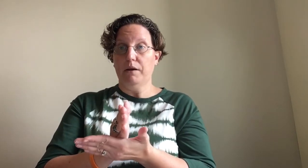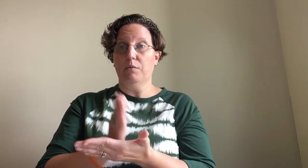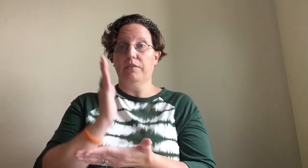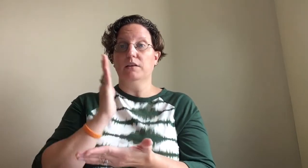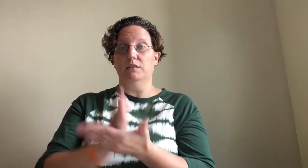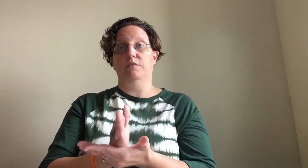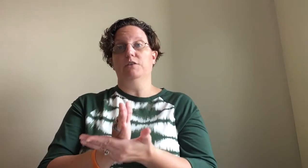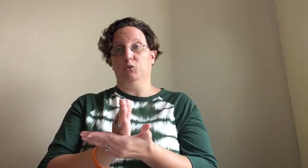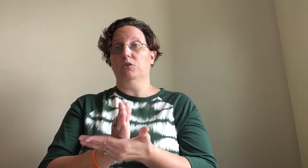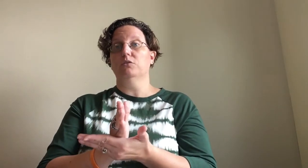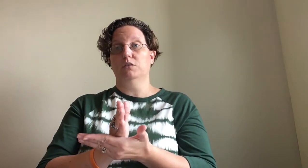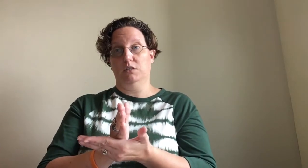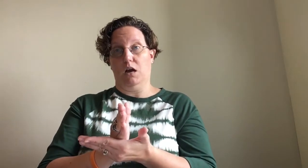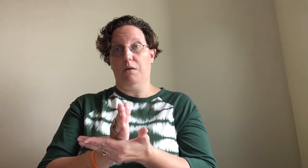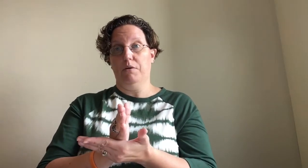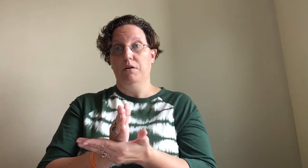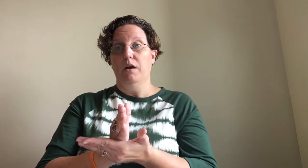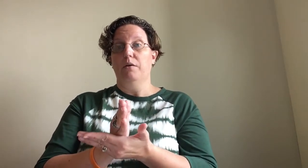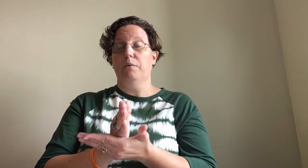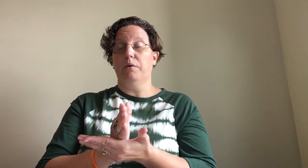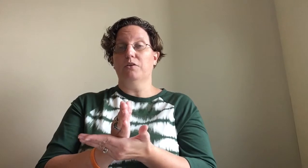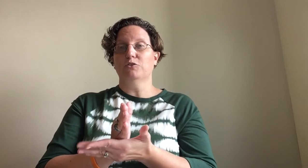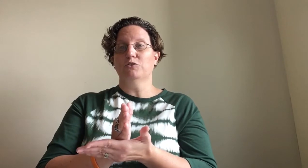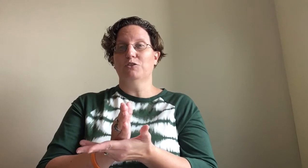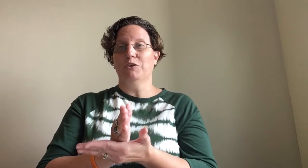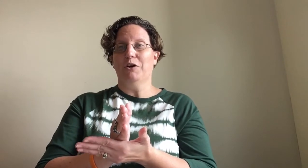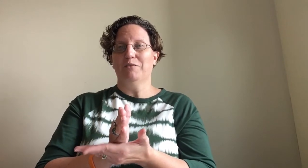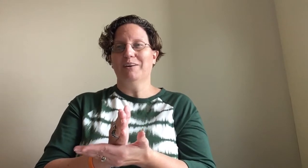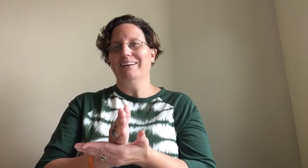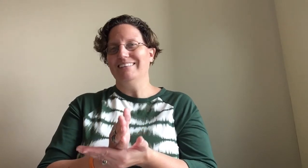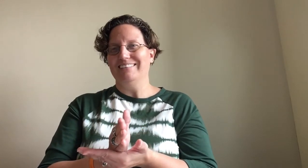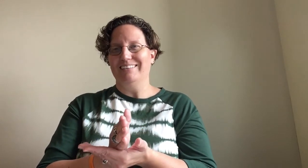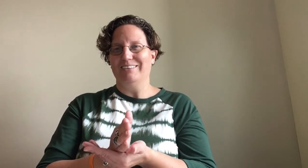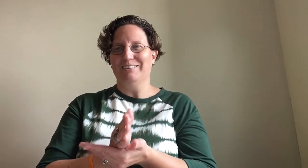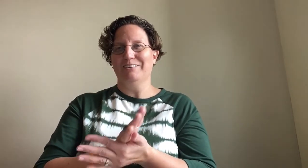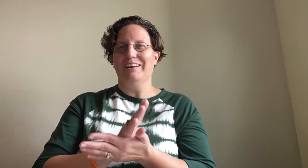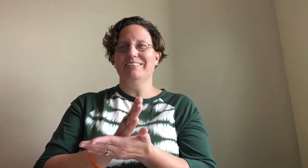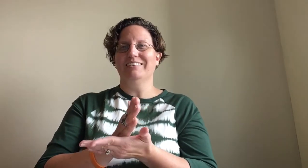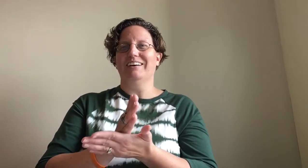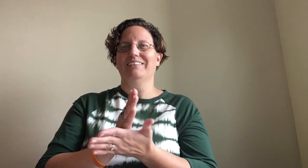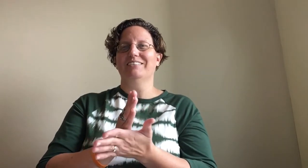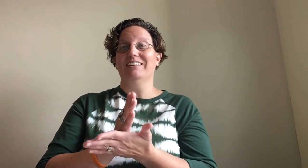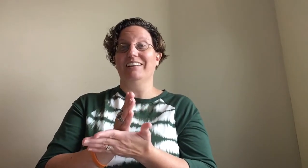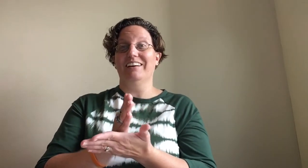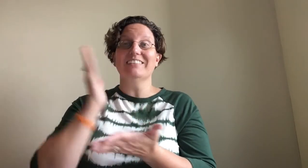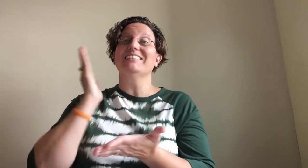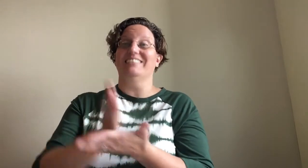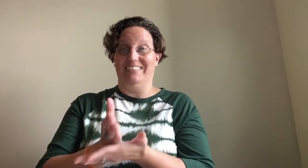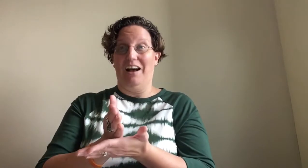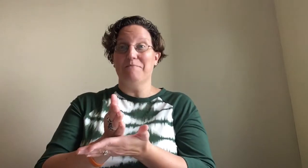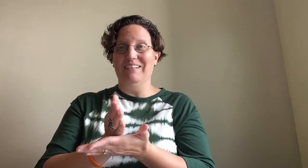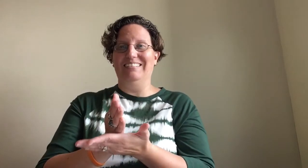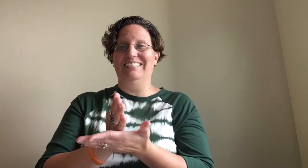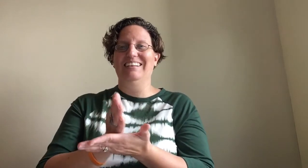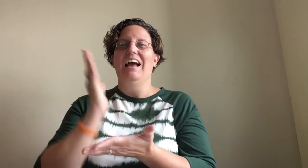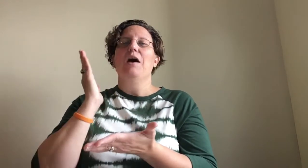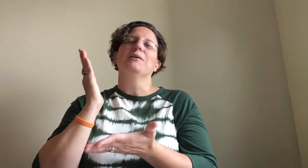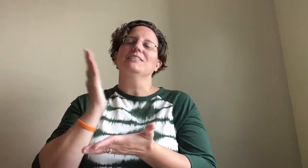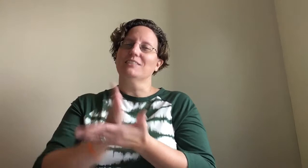when they see a visual. Stop. We'll also see a lot of our kids as they start turning into toddlers telling us to stop, which is a